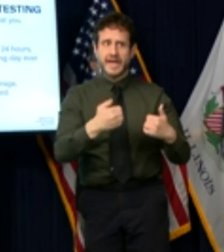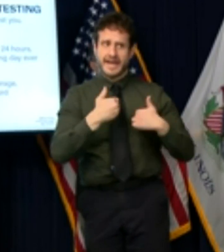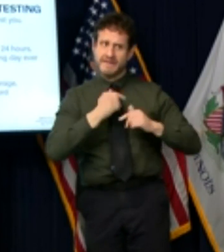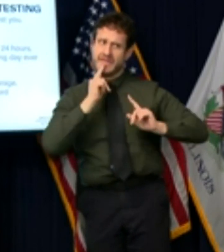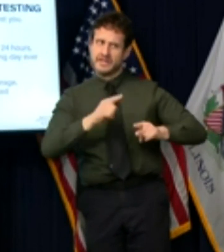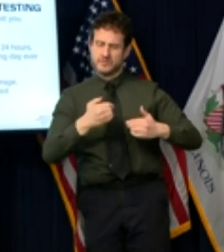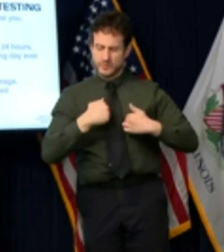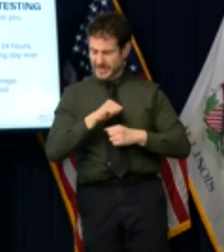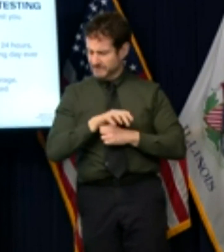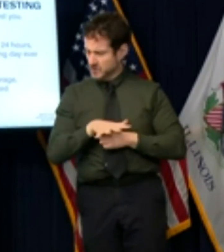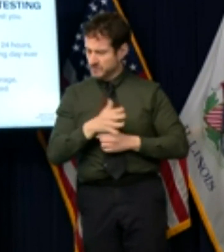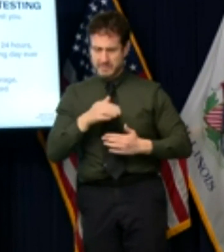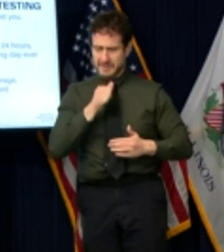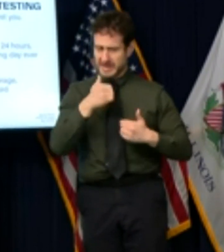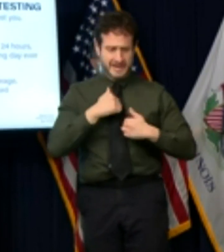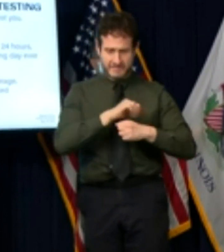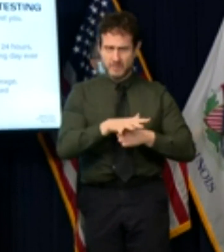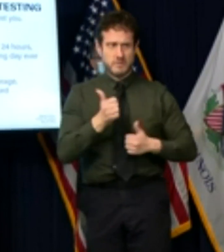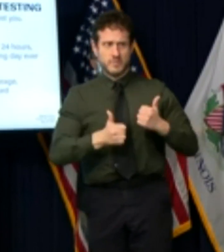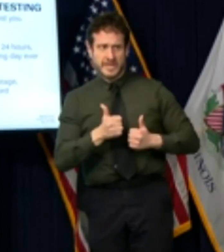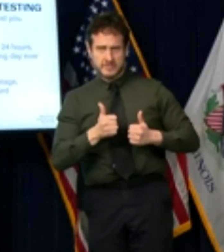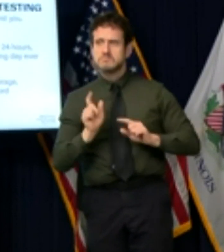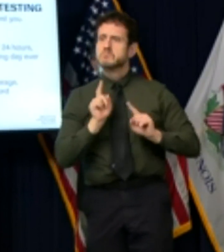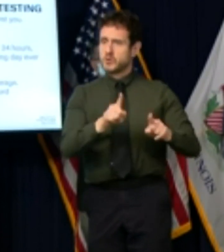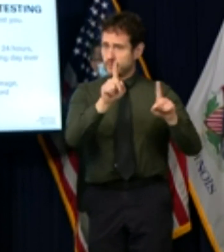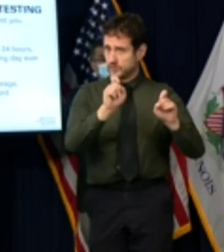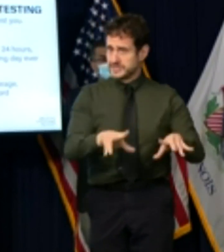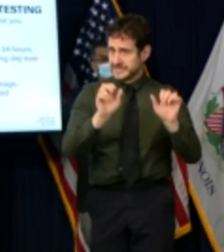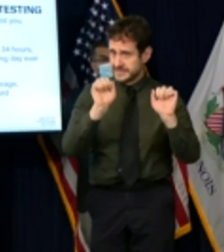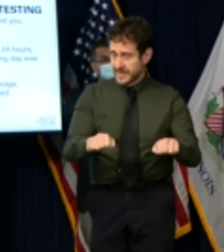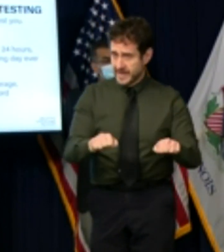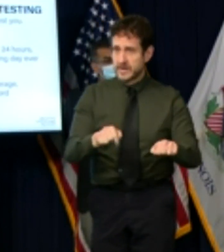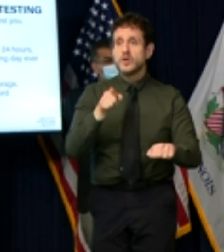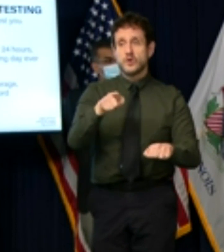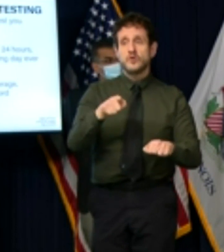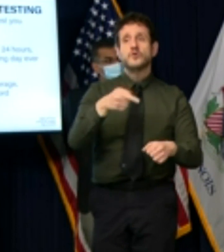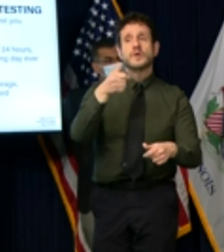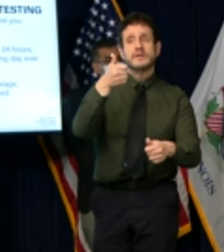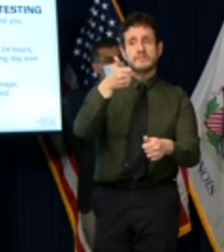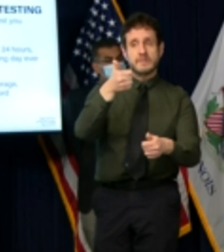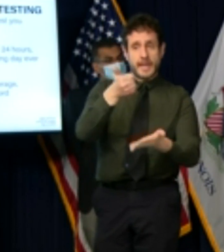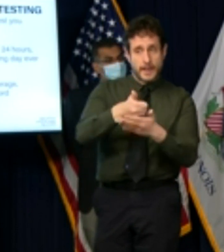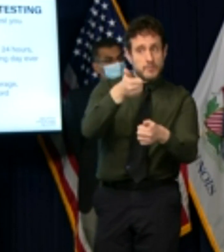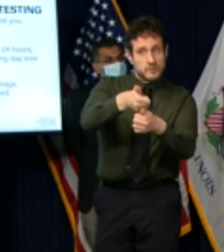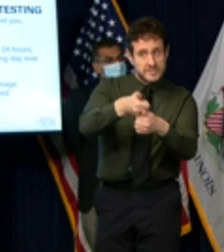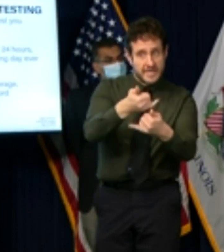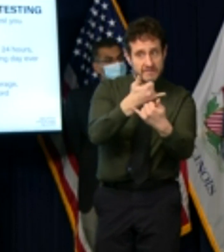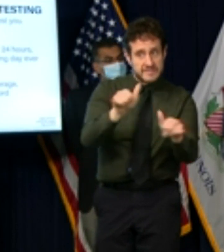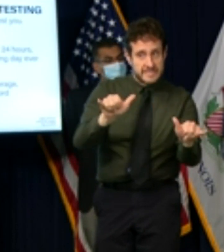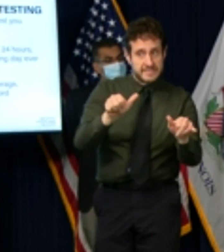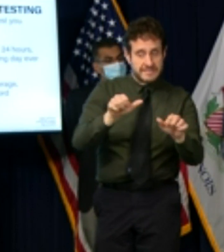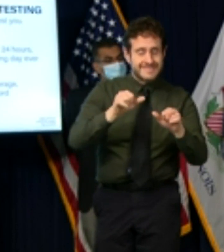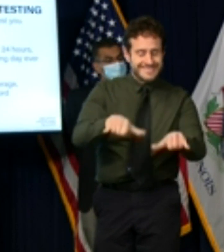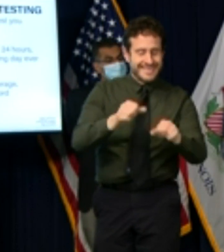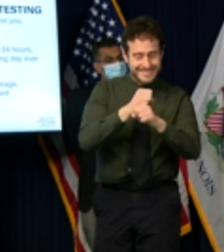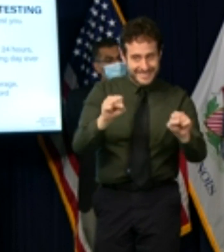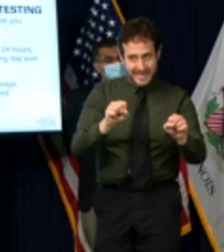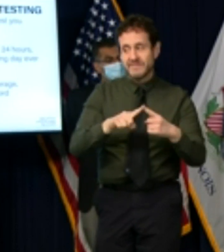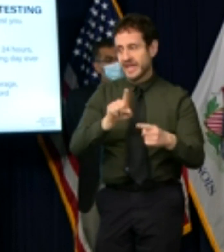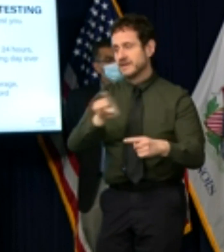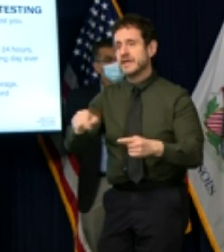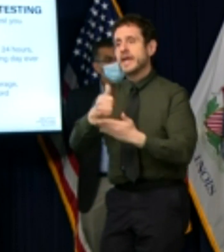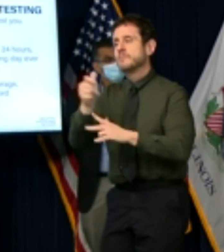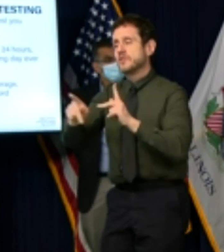your family need and do what it takes to keep others safe too you can find the nearest site for testing at